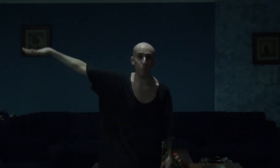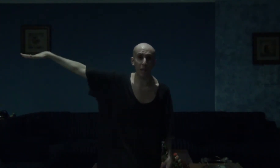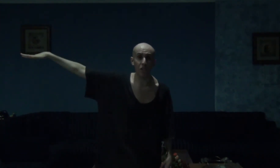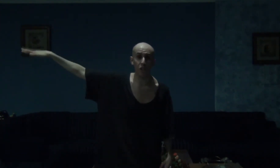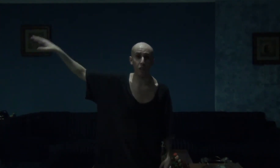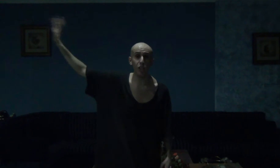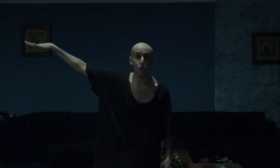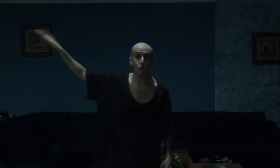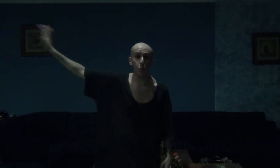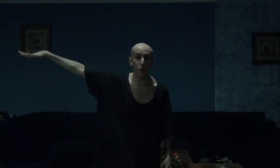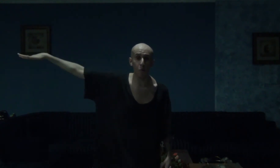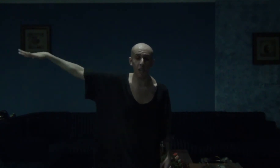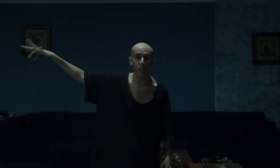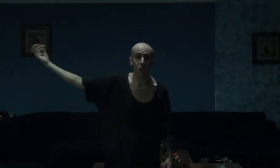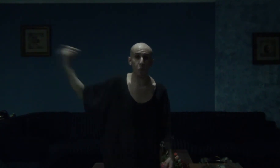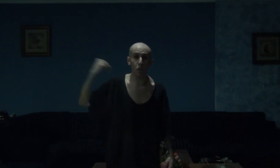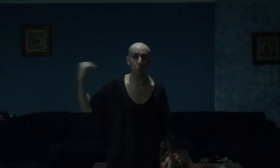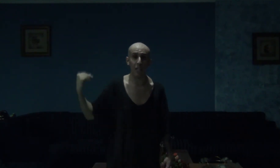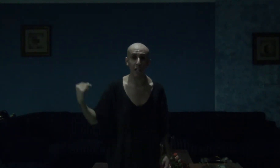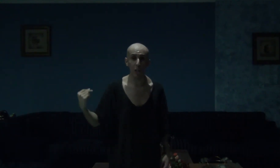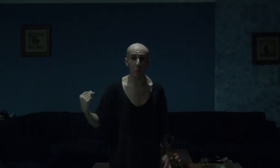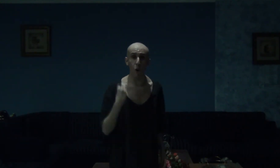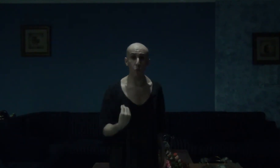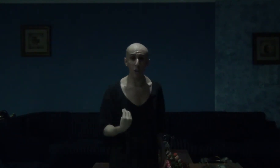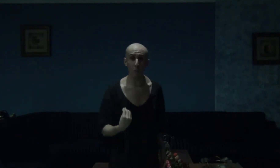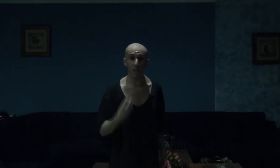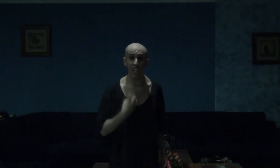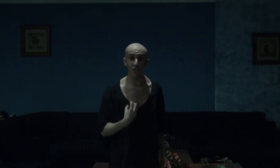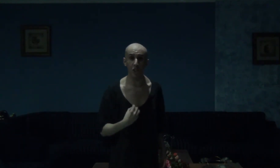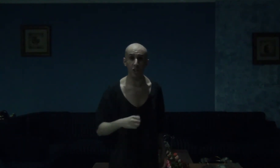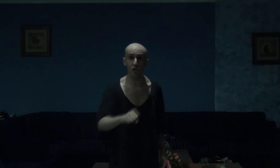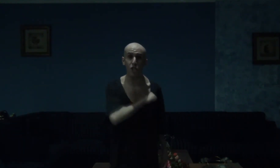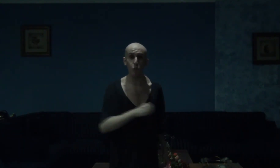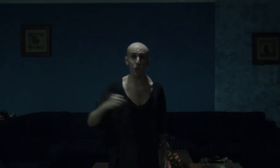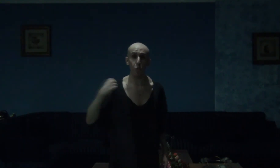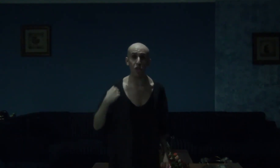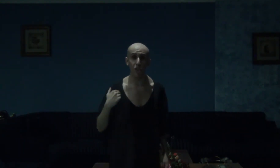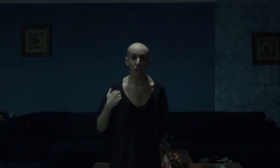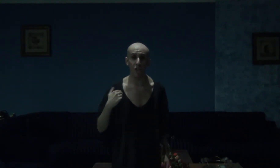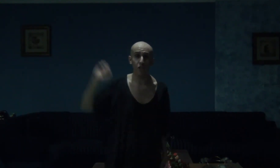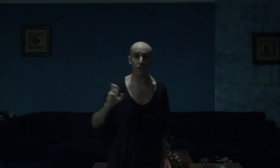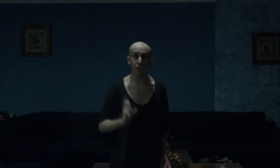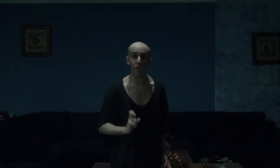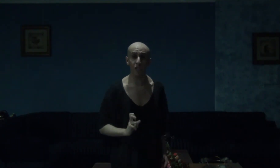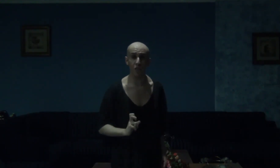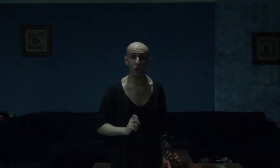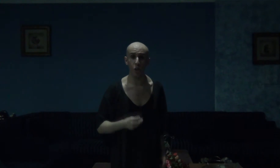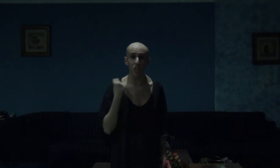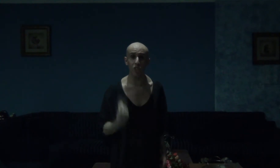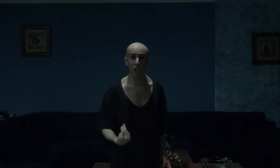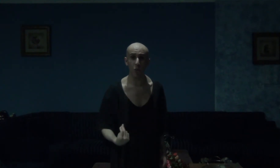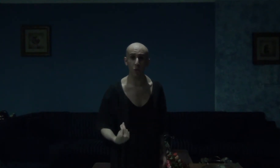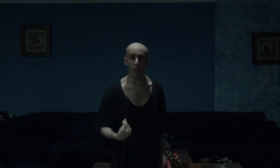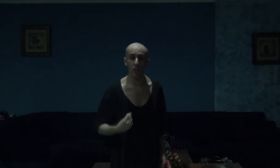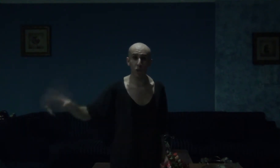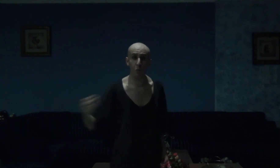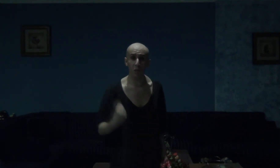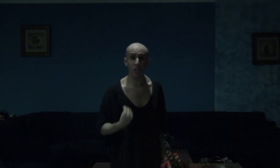made her into the woman she would become, a rebel at heart is what we are. This TV show in general was pretty